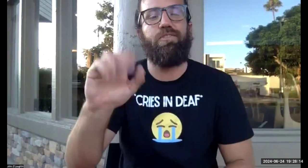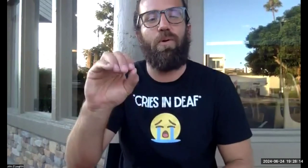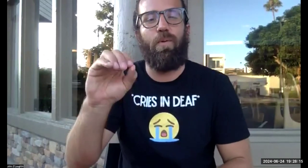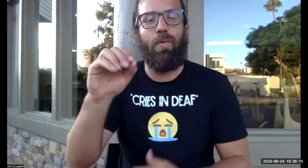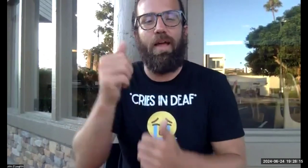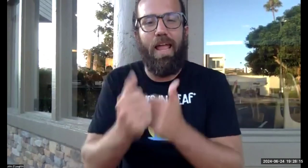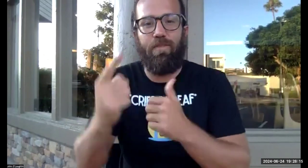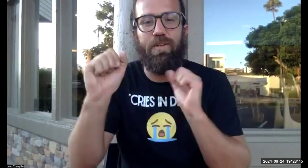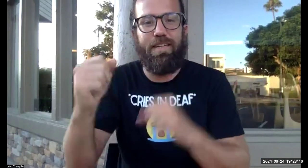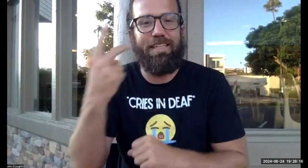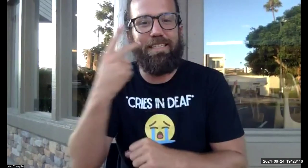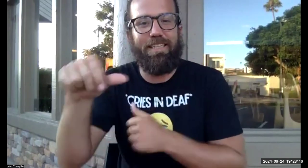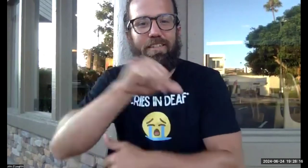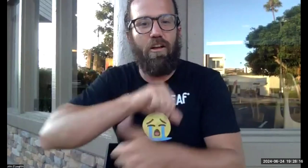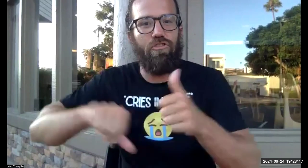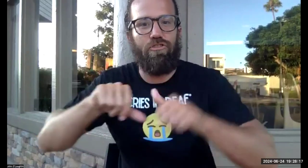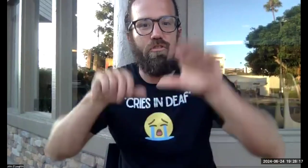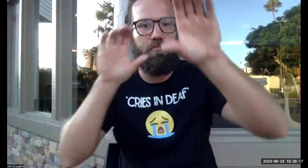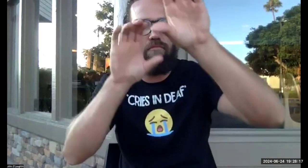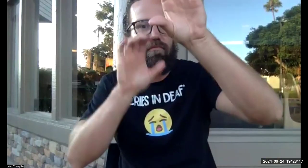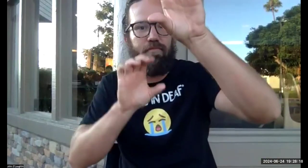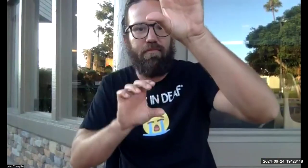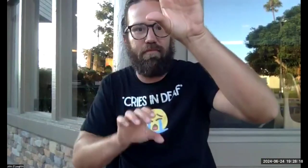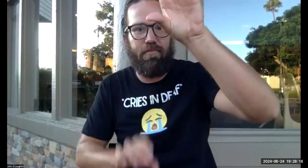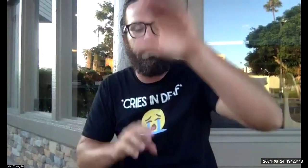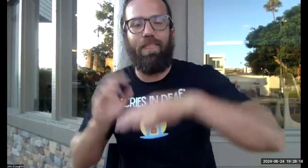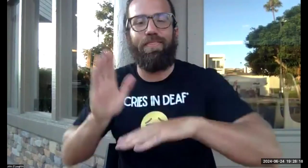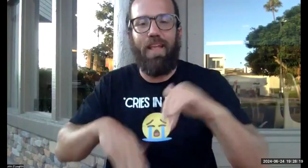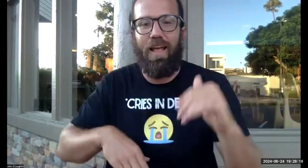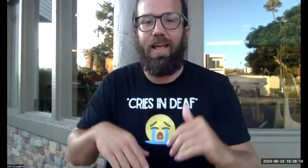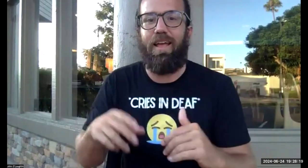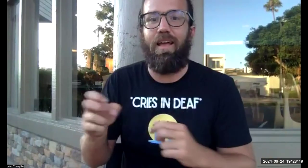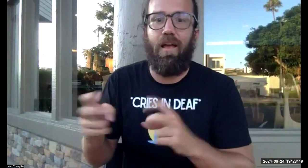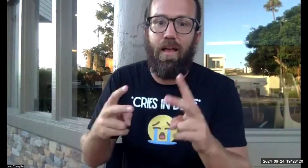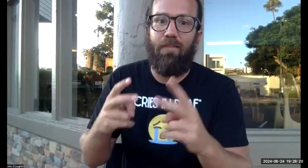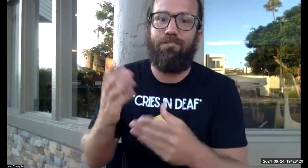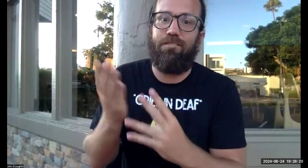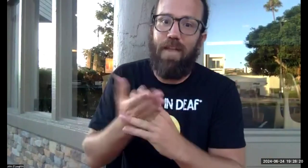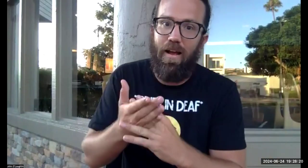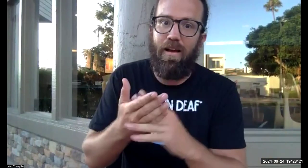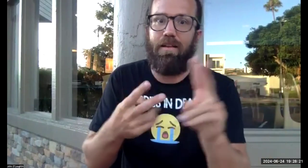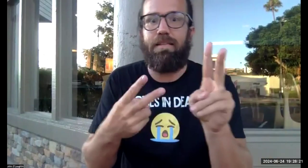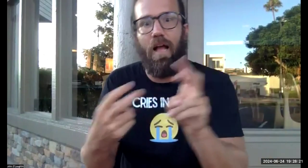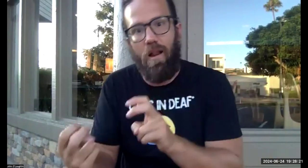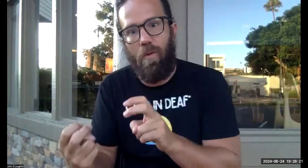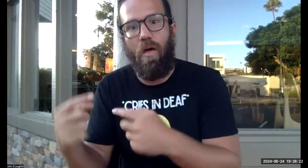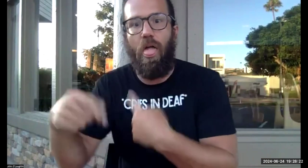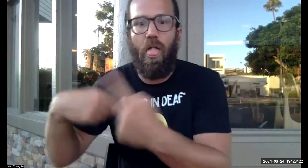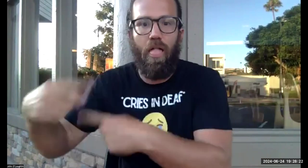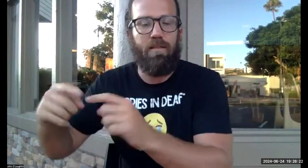I suggest doing that method so that everyone can see each other's videos right off the bat. Compared to uploading a whole